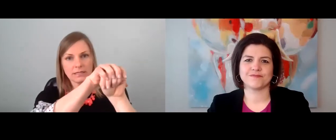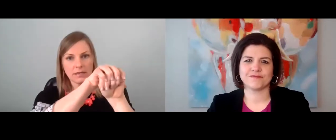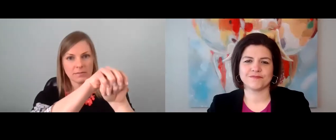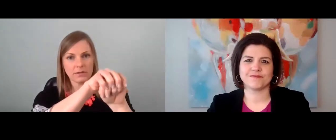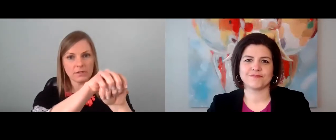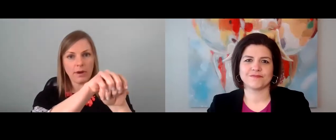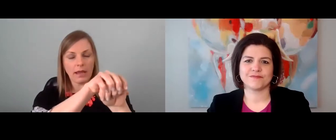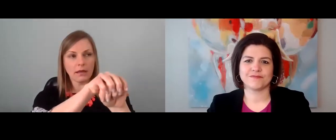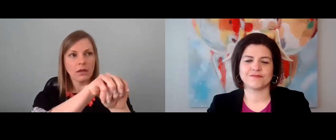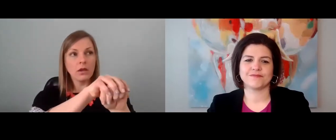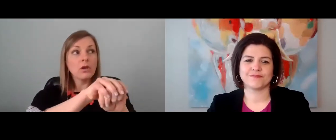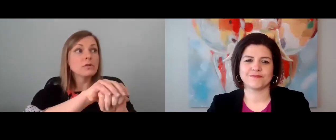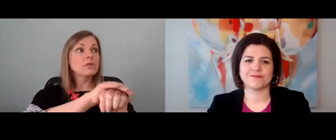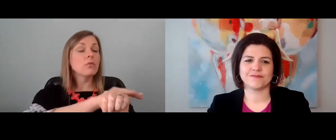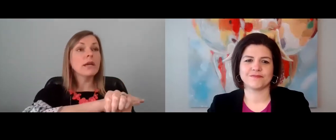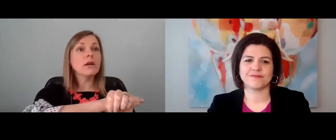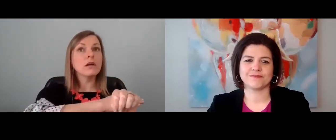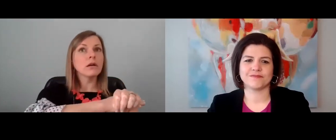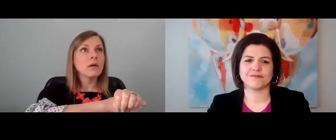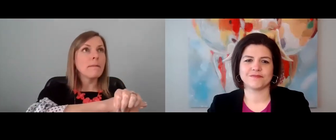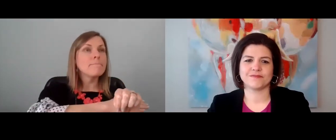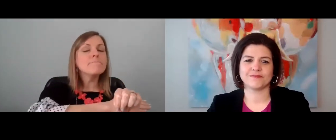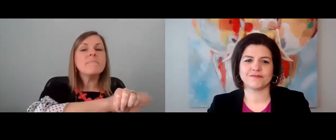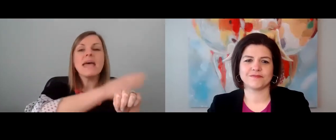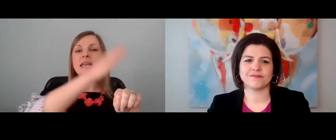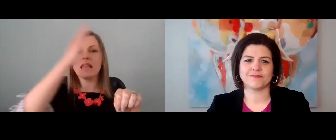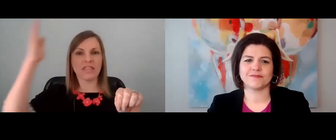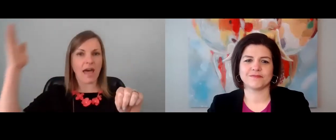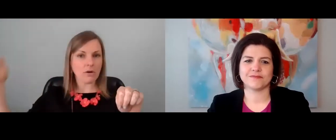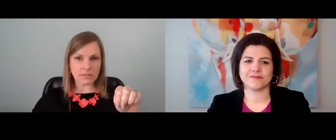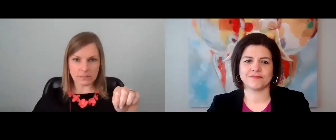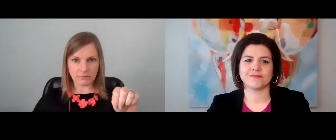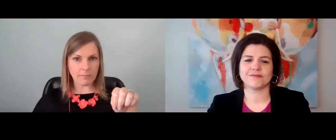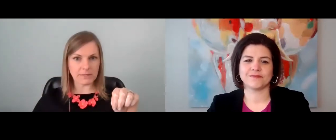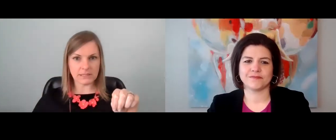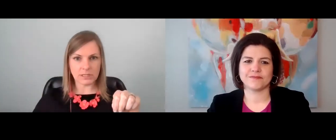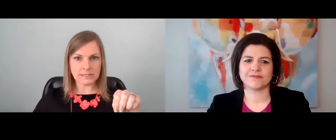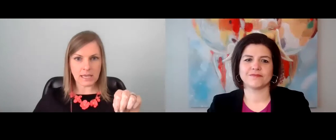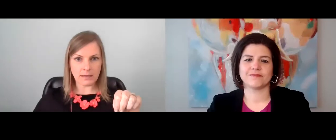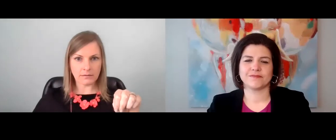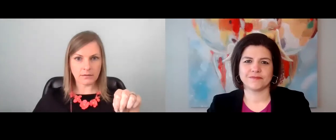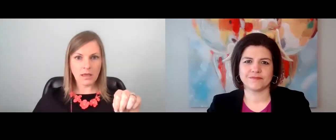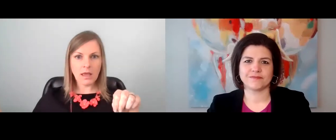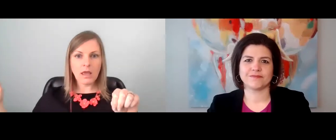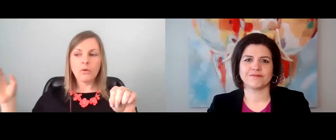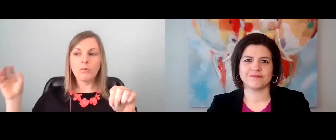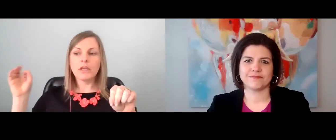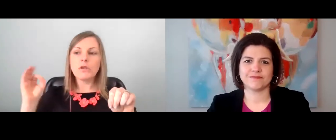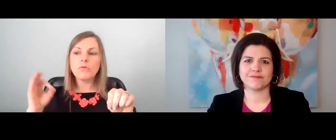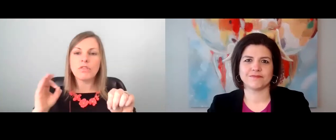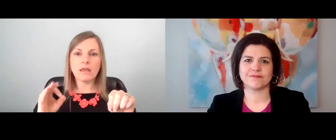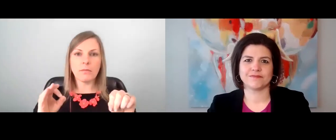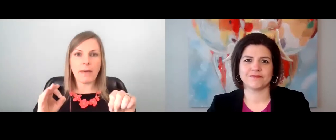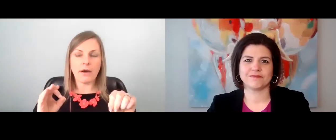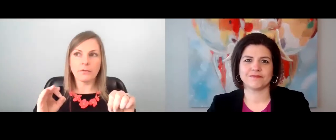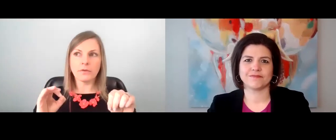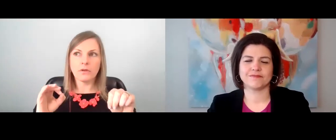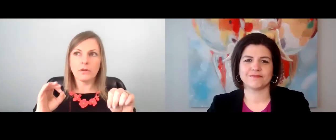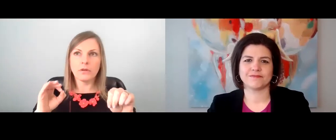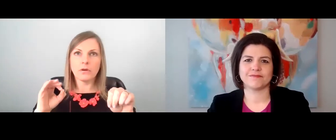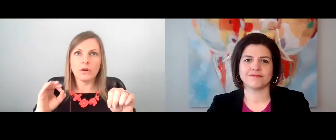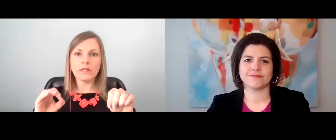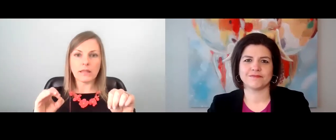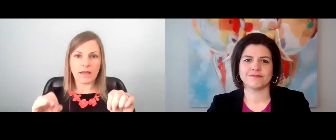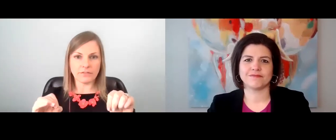pathway to the upstairs brain. So we're many thousands of repetitions in. When you think about